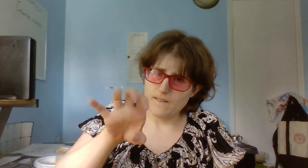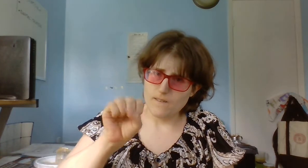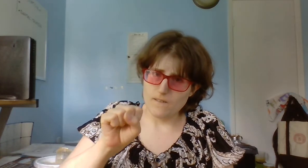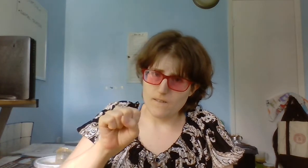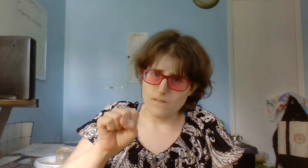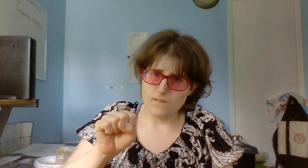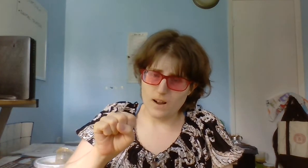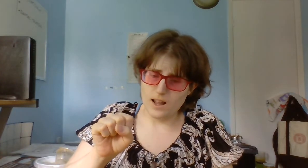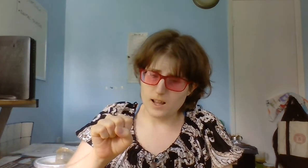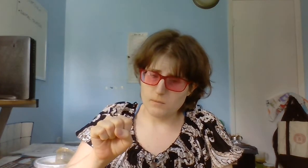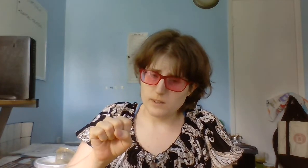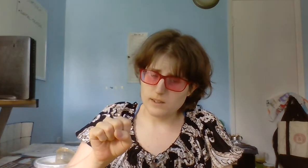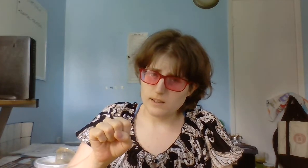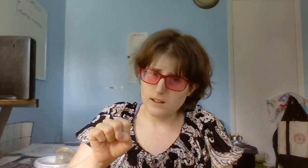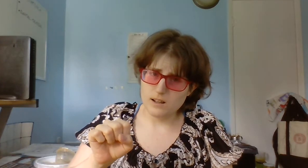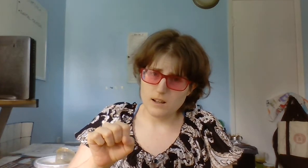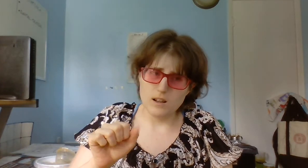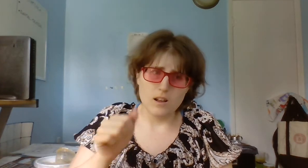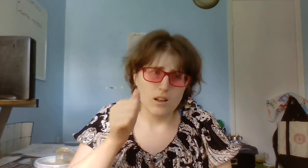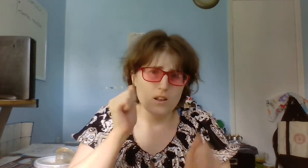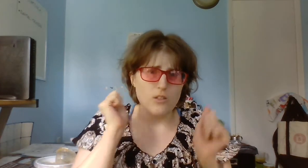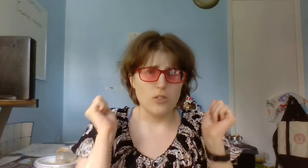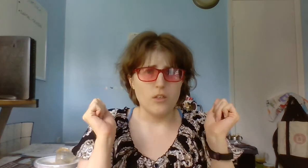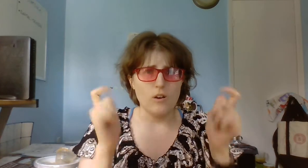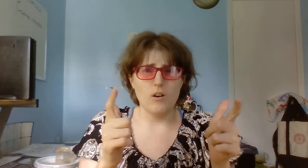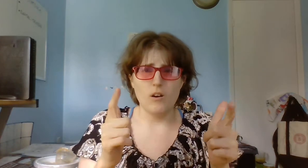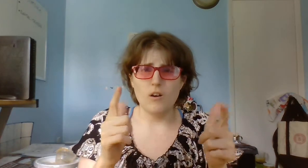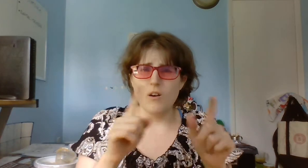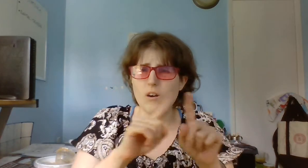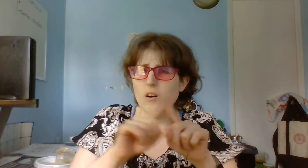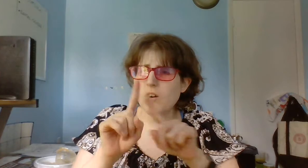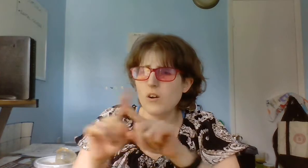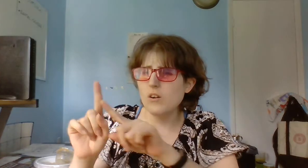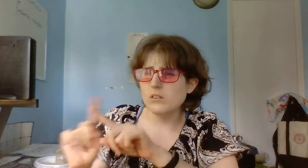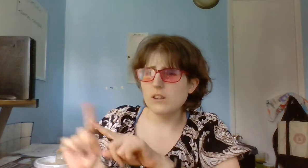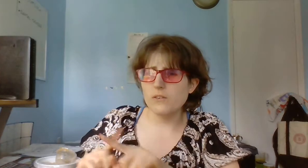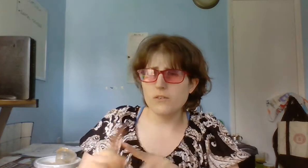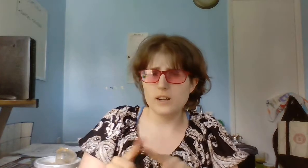Rhymes. All different.